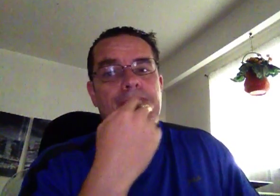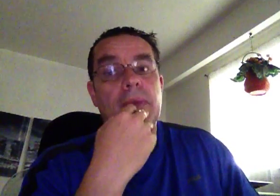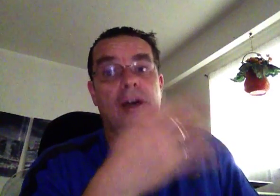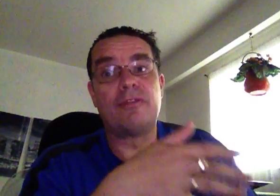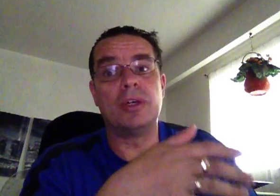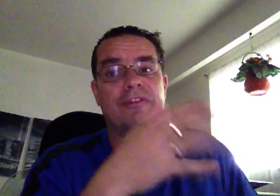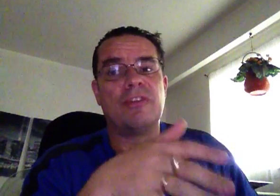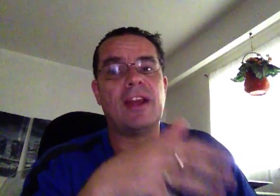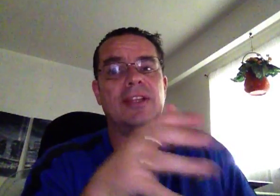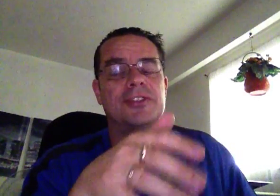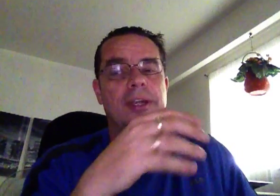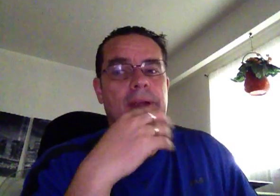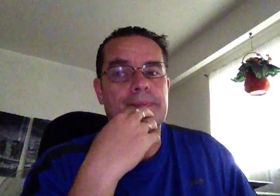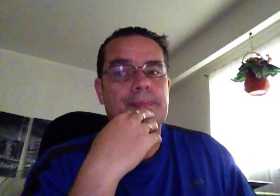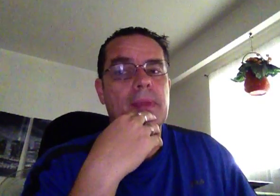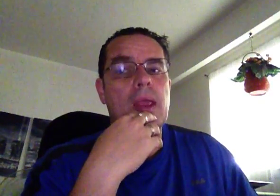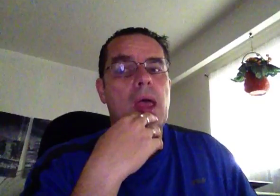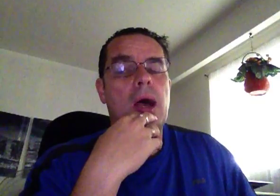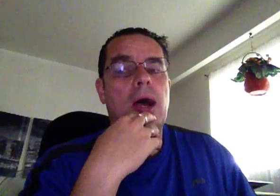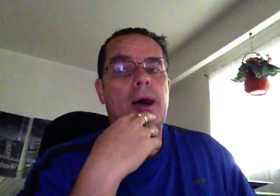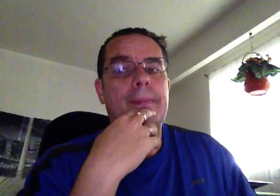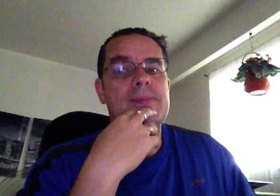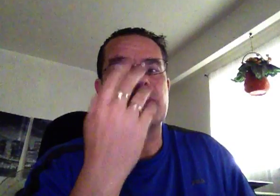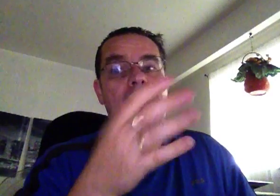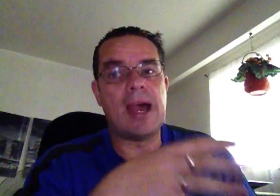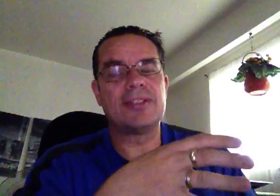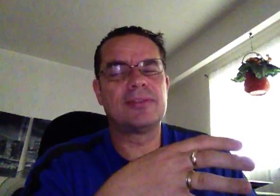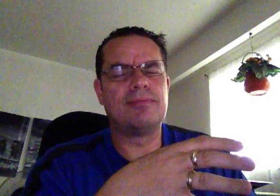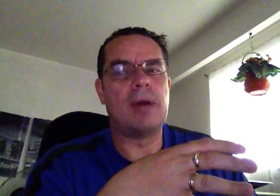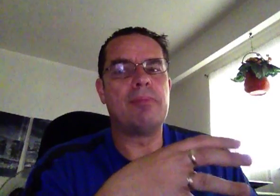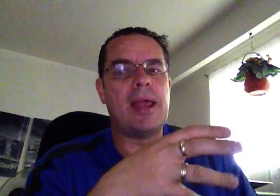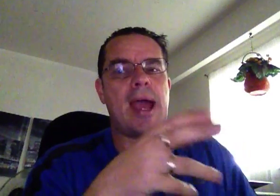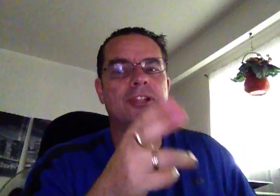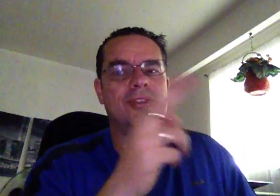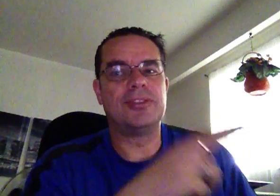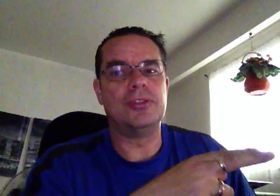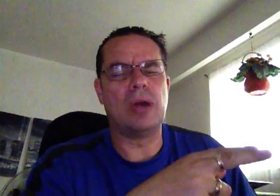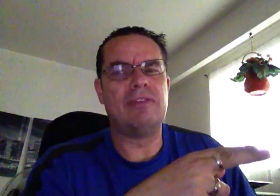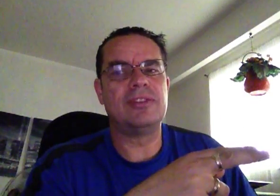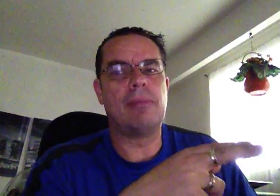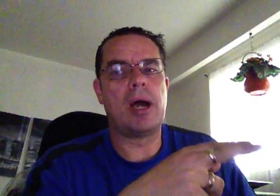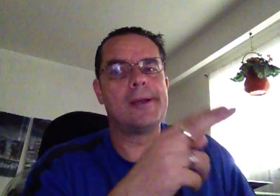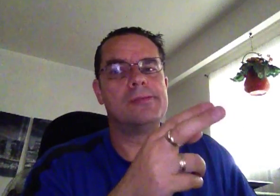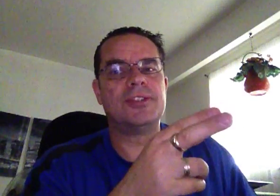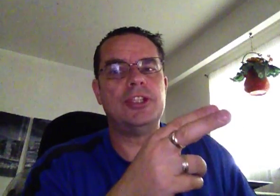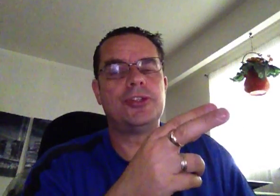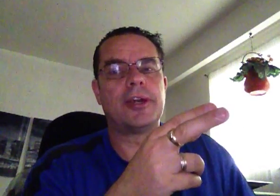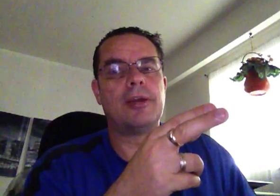for financing trading. So, again, that's my plan of action, is to do, obviously, Mongo with C Sharp,